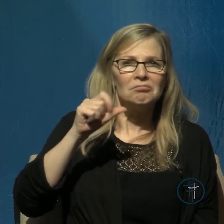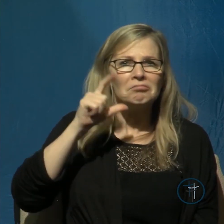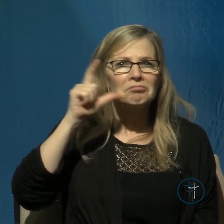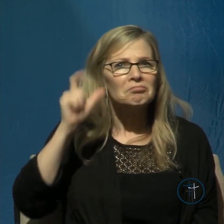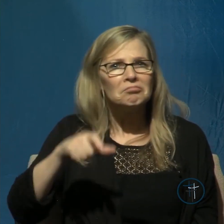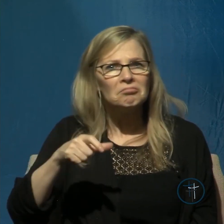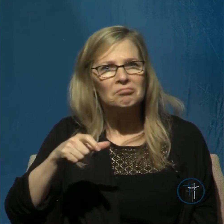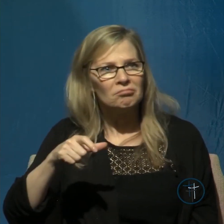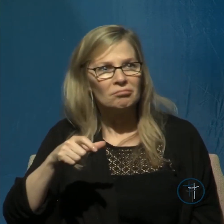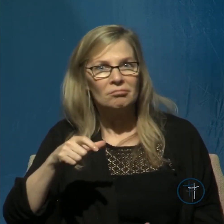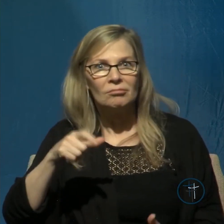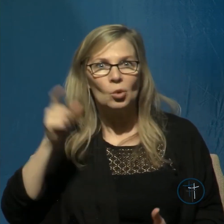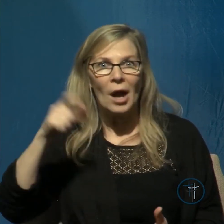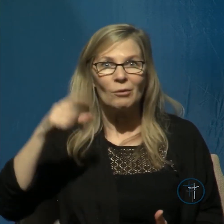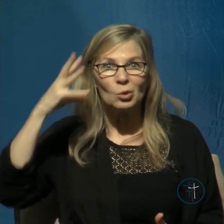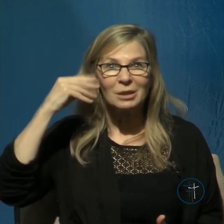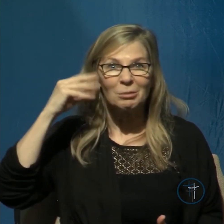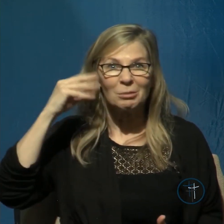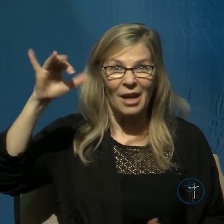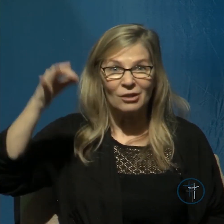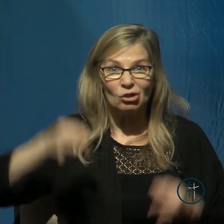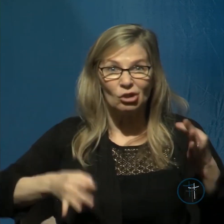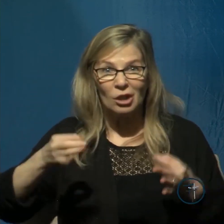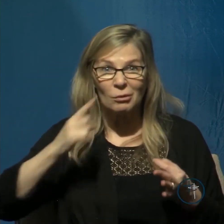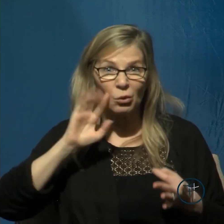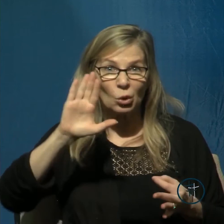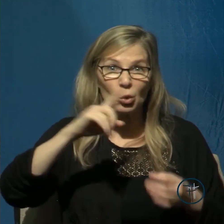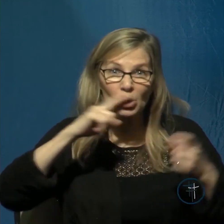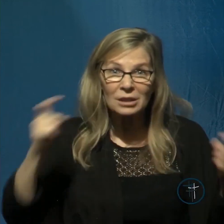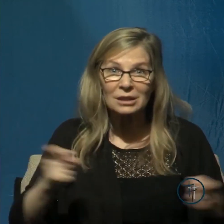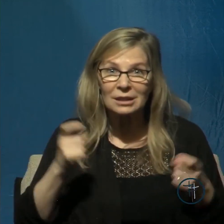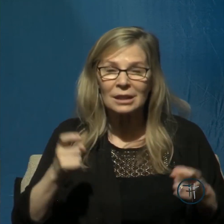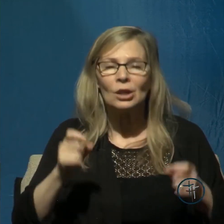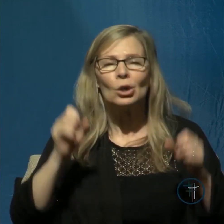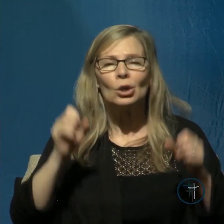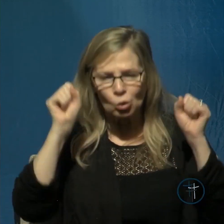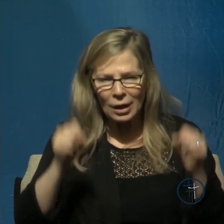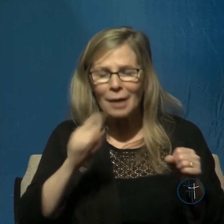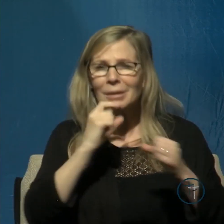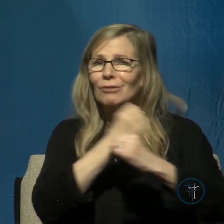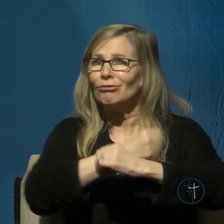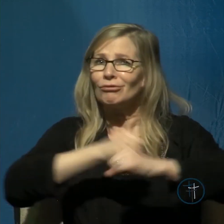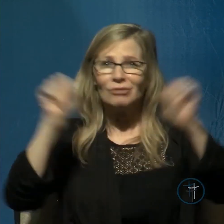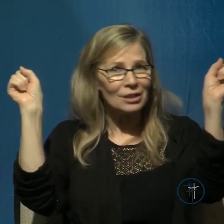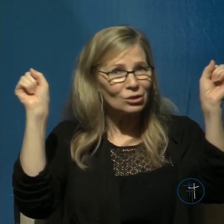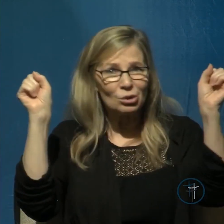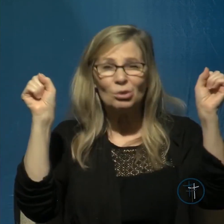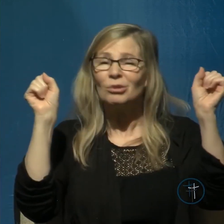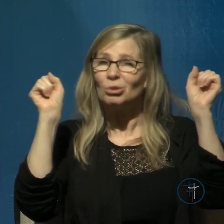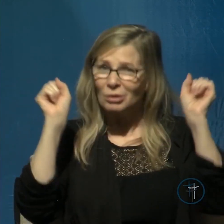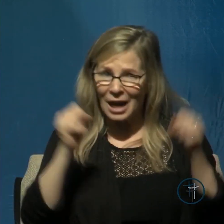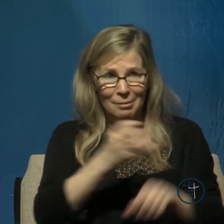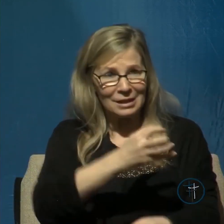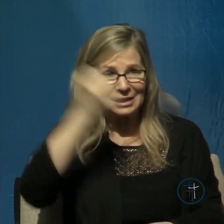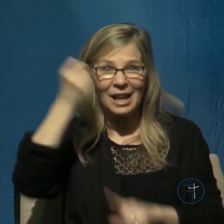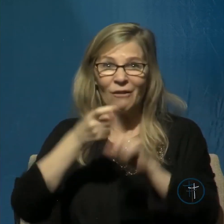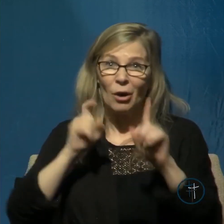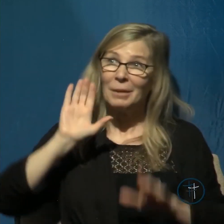for your sin you can be delivered you can be rescued you can be saved from God's judgment if you will